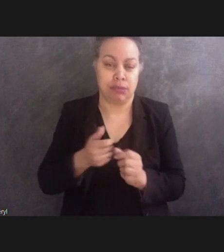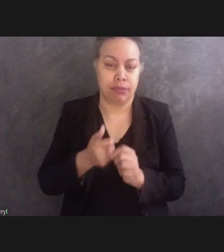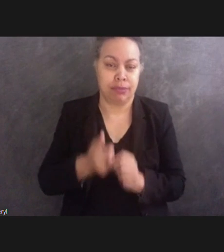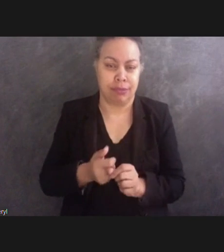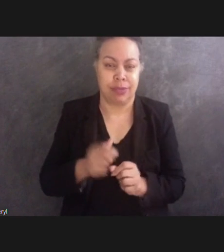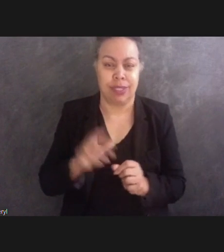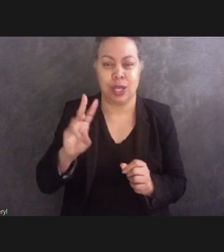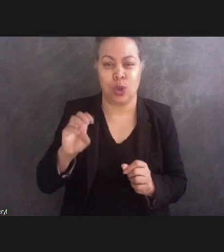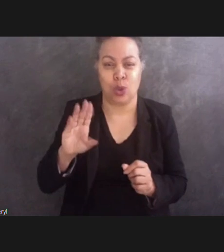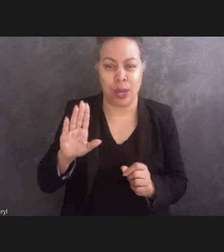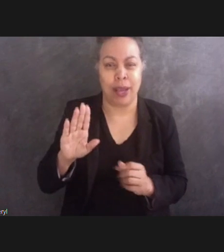guidelines.